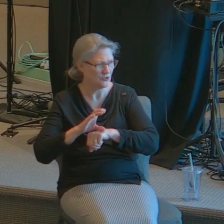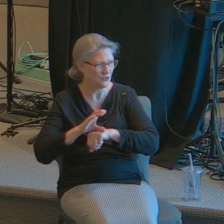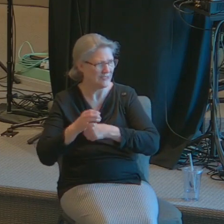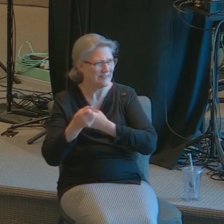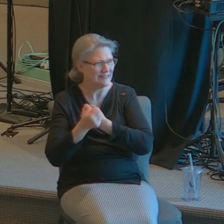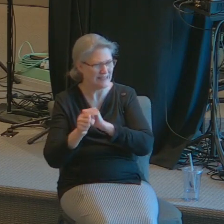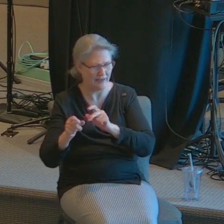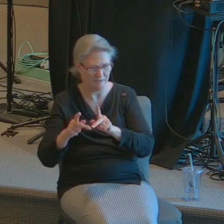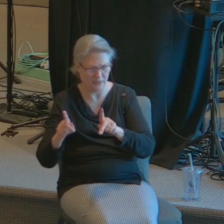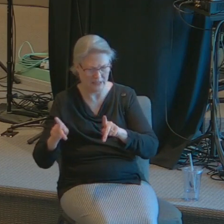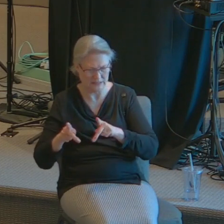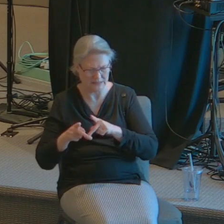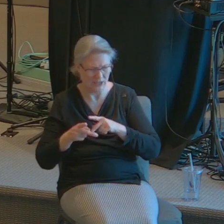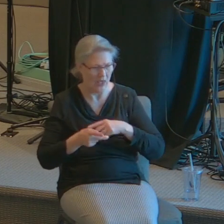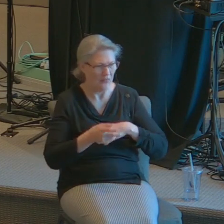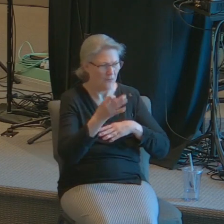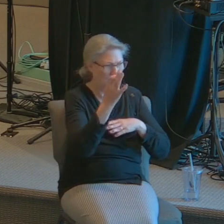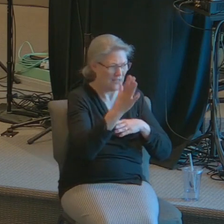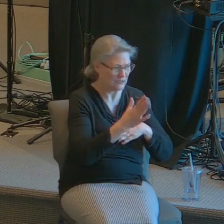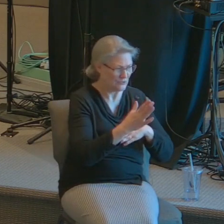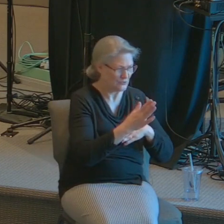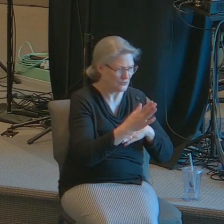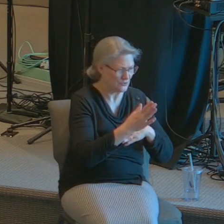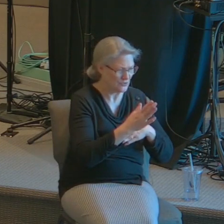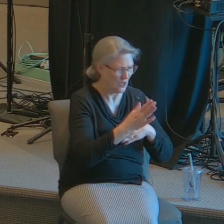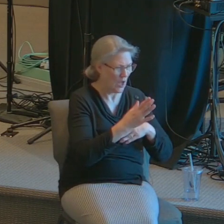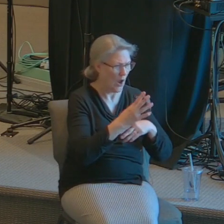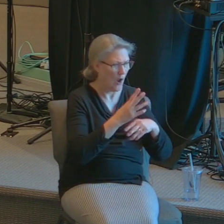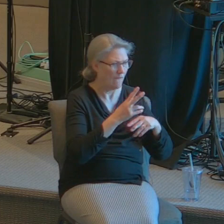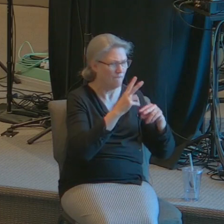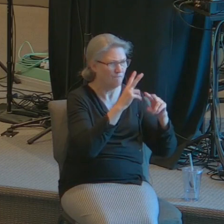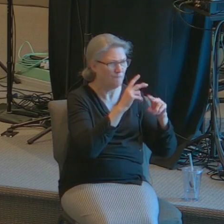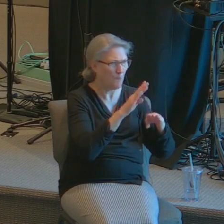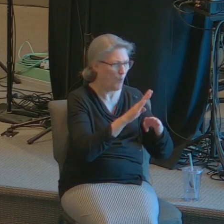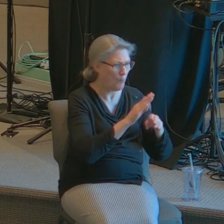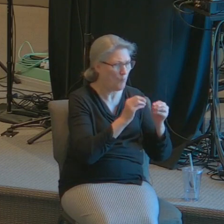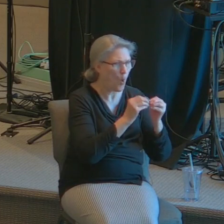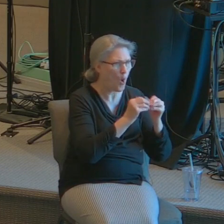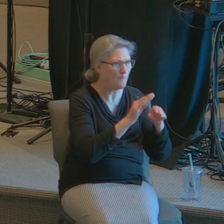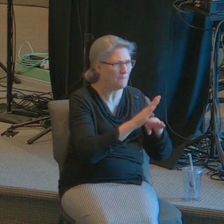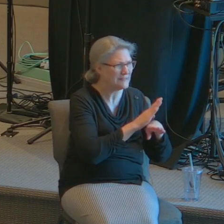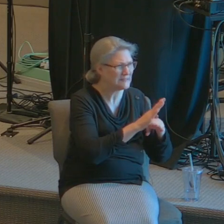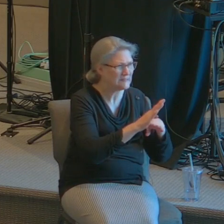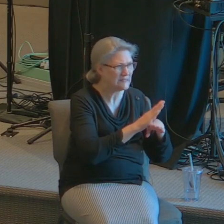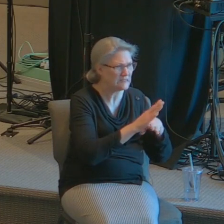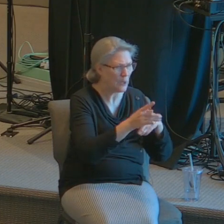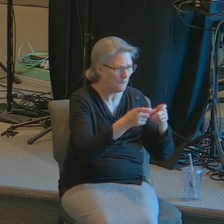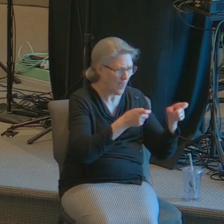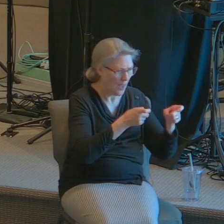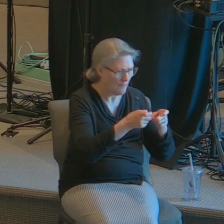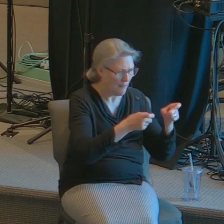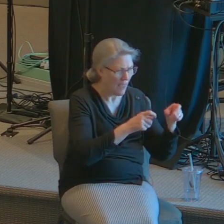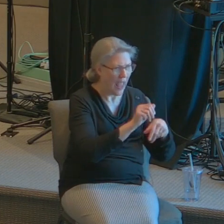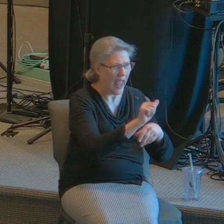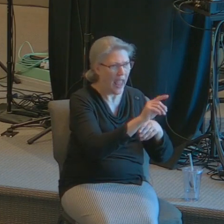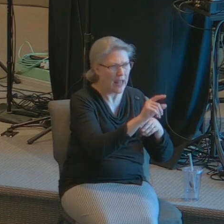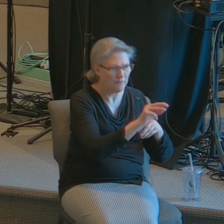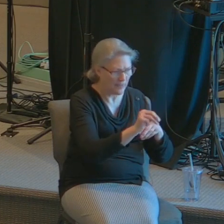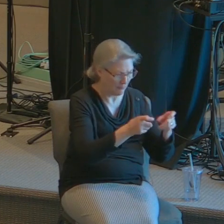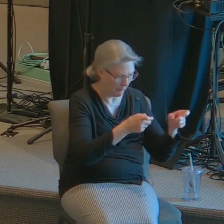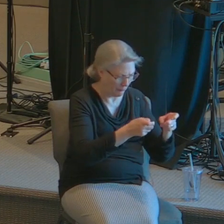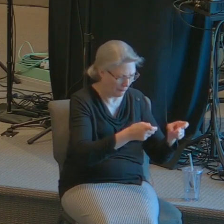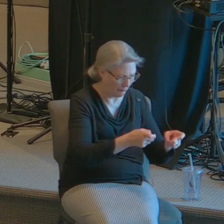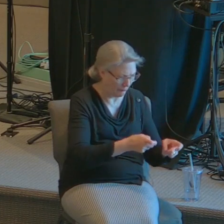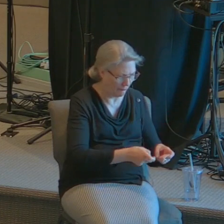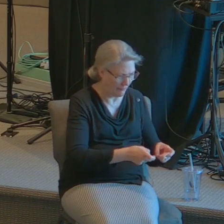their pastors are businessmen that are able to administrate a fantastic group of people